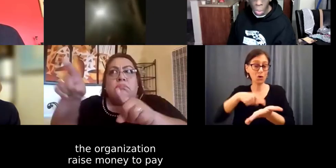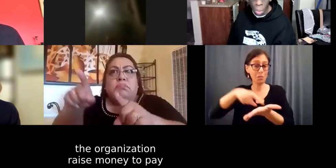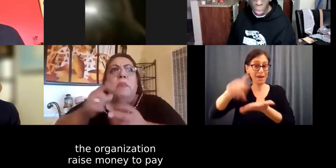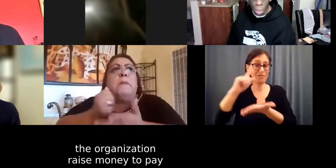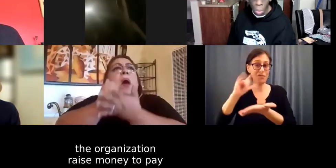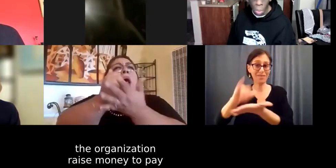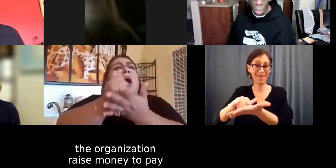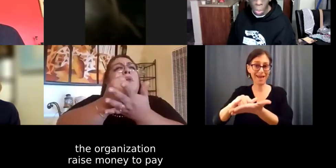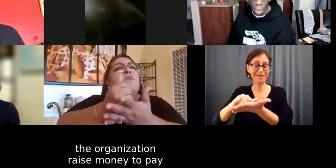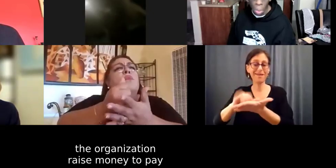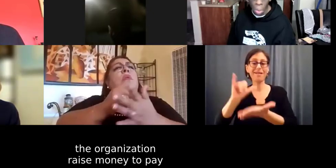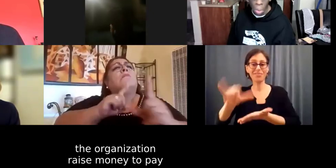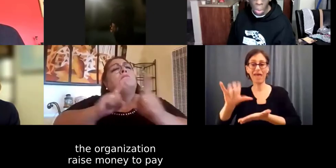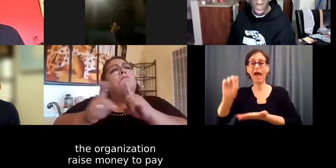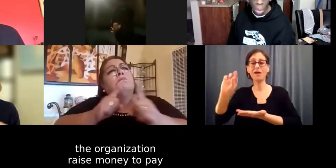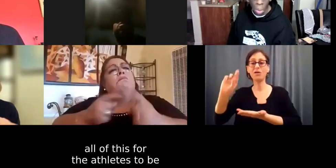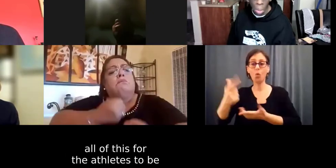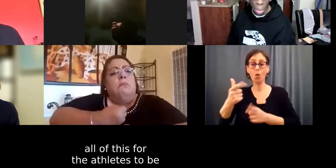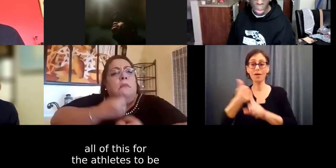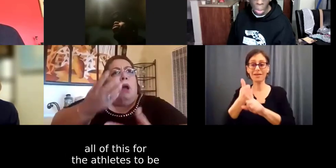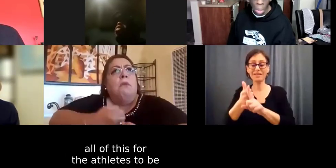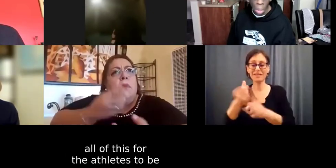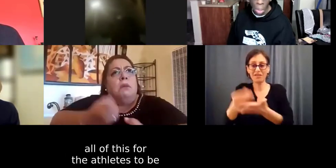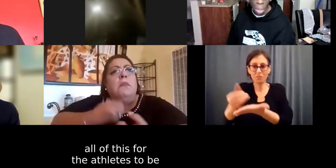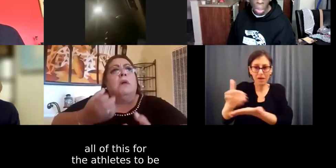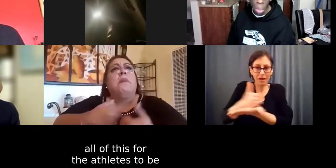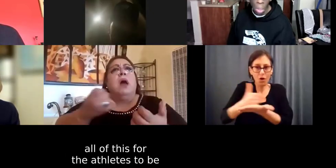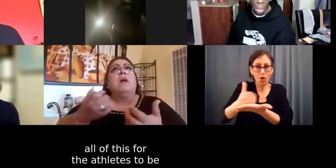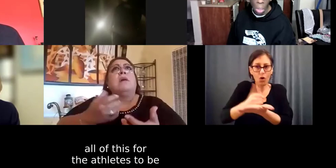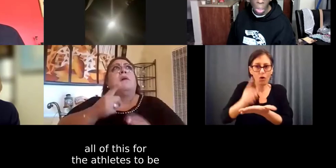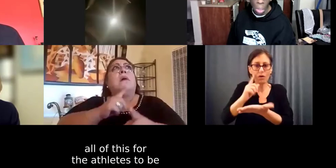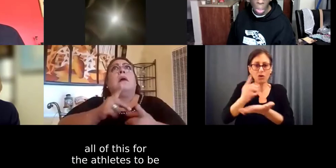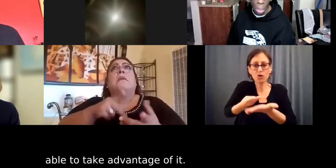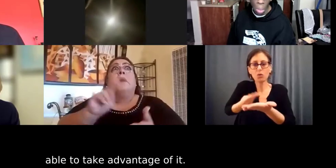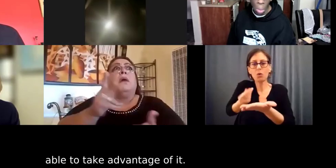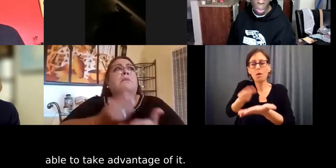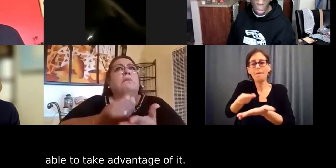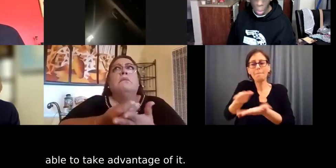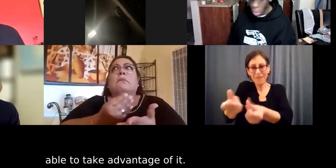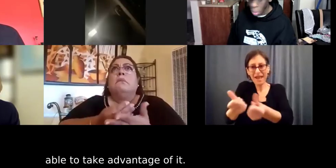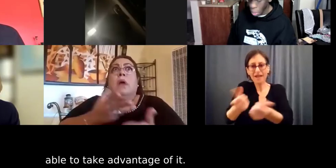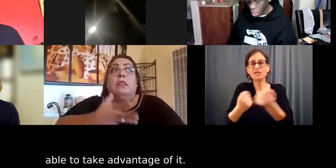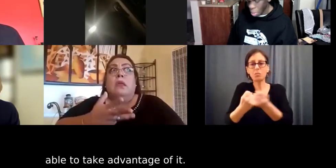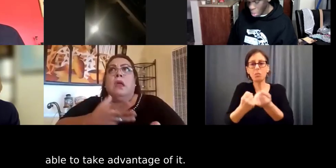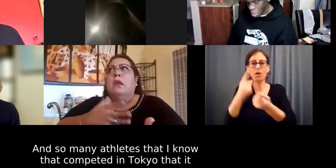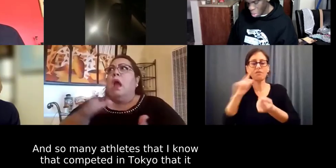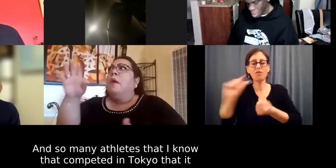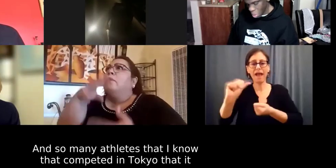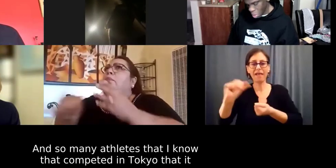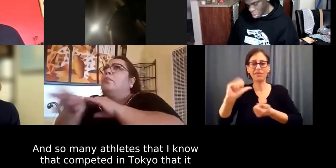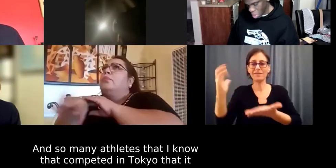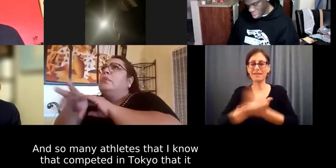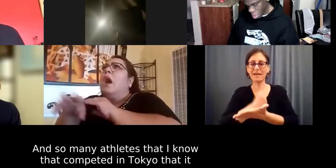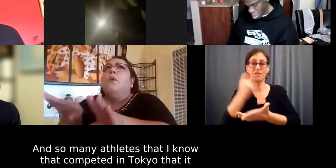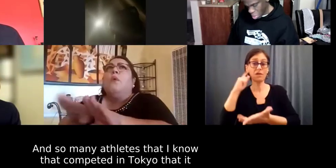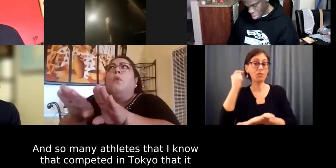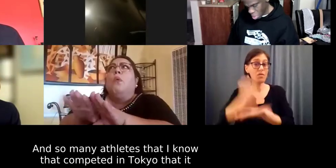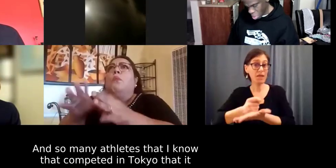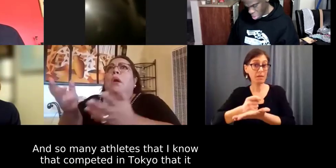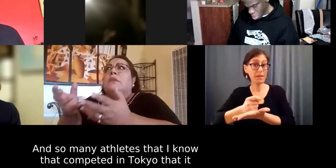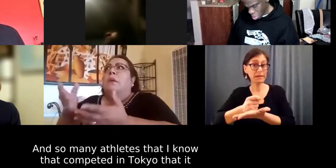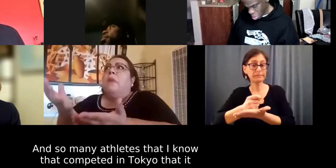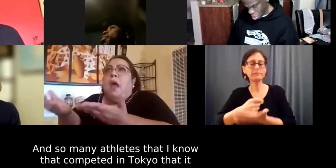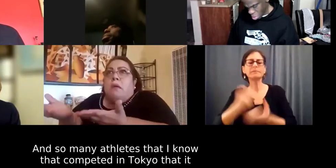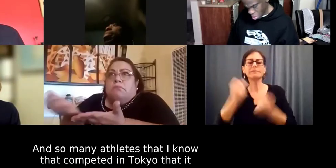The organization raised money to pay for all of this, for the athletes to be able to take advantage of it. And so